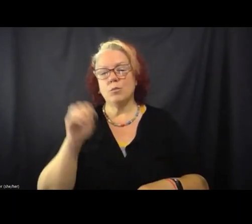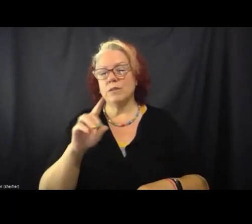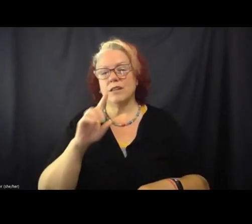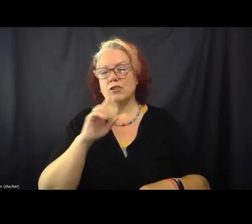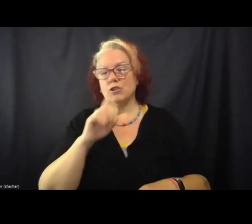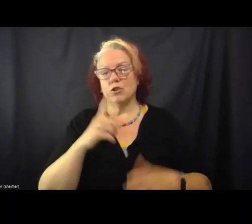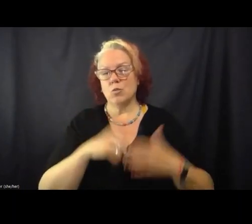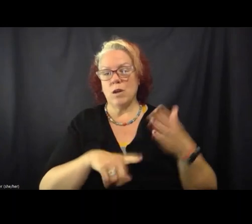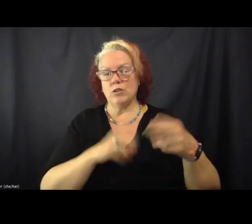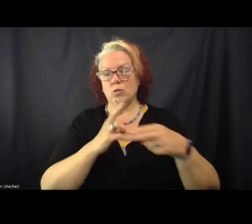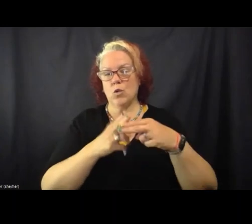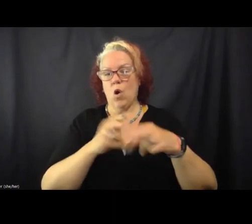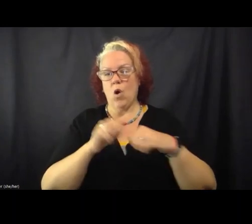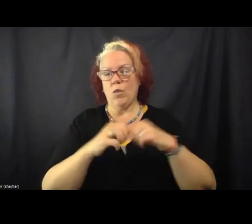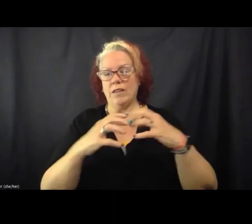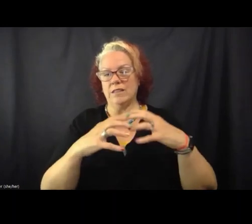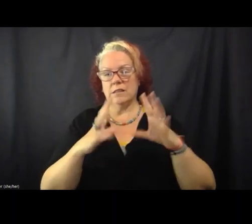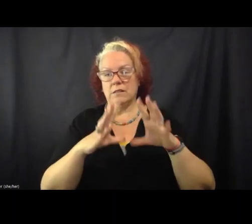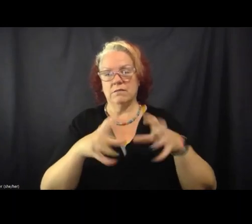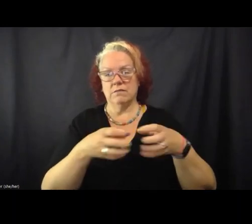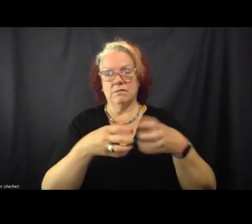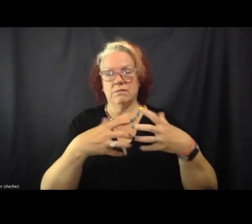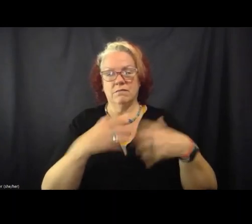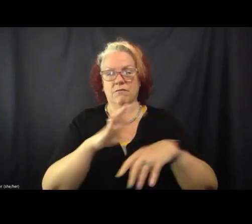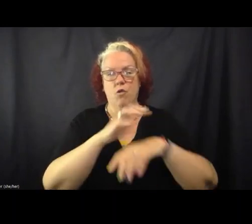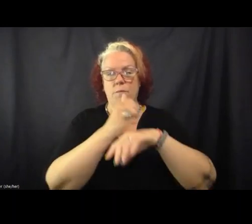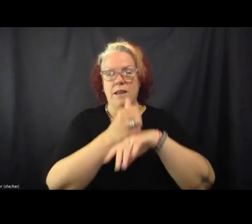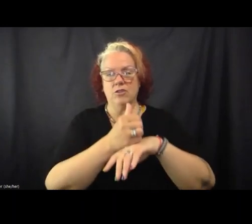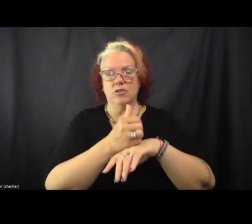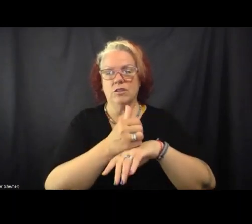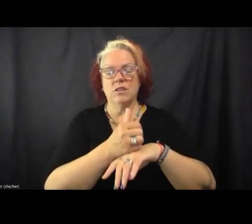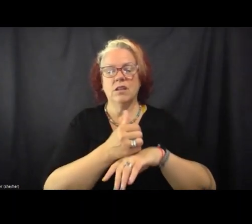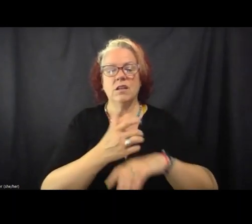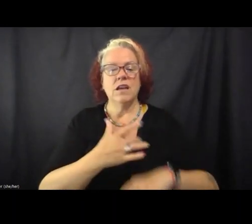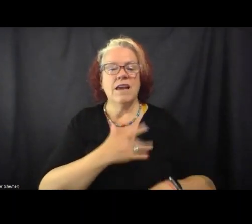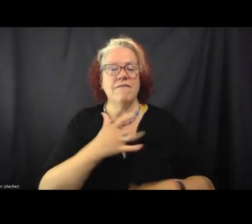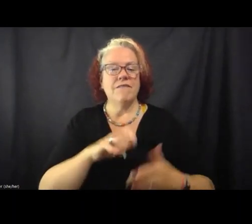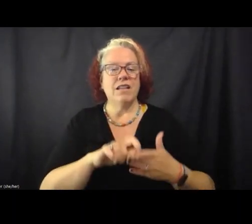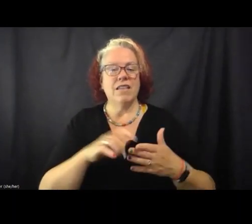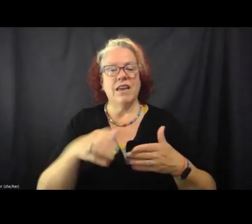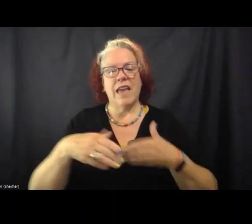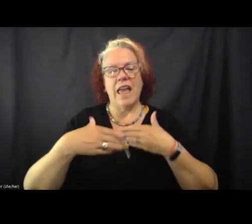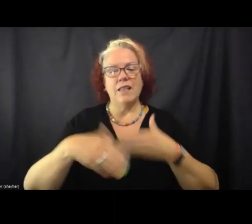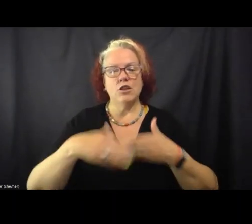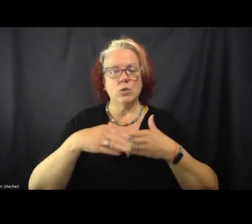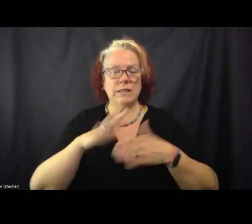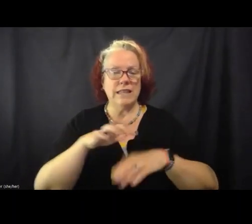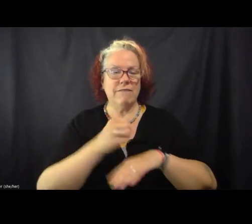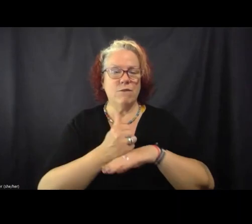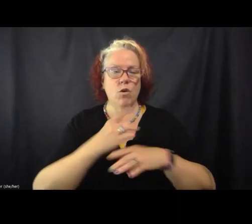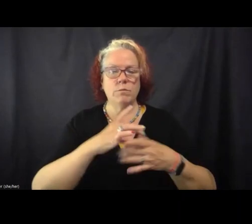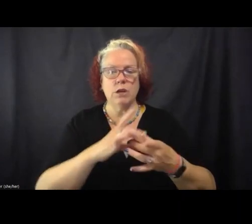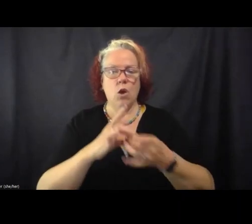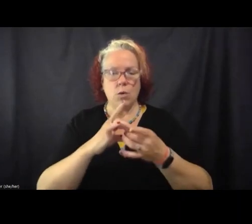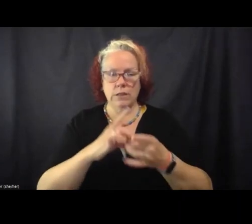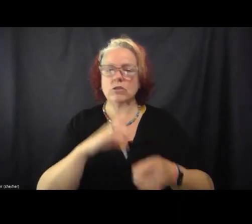to call this formation. I mean, it kind of felt like a loosely formed coalition. It was certainly a campaign